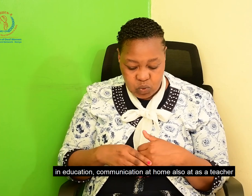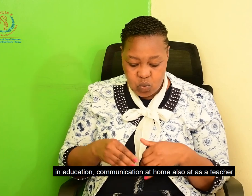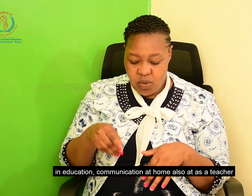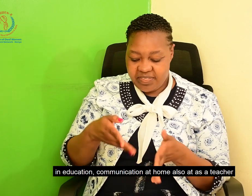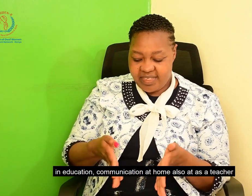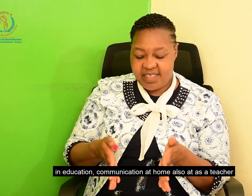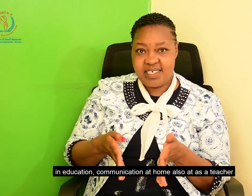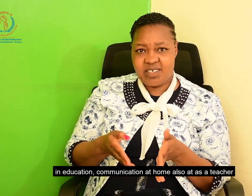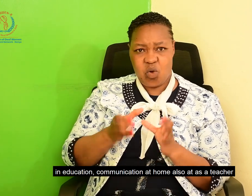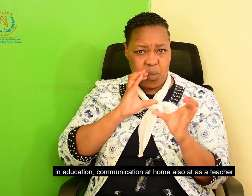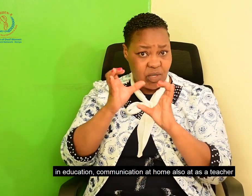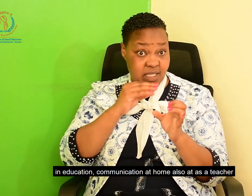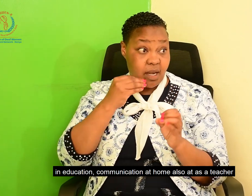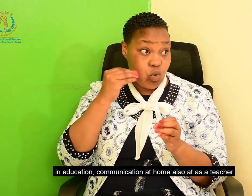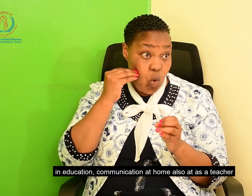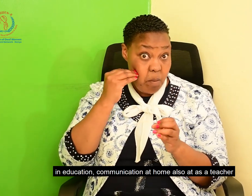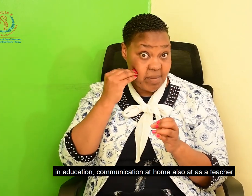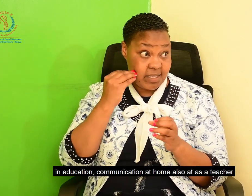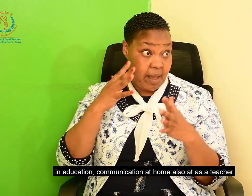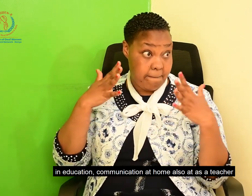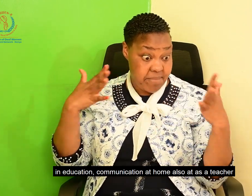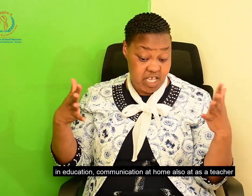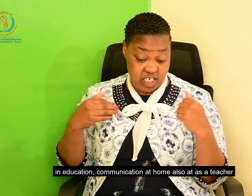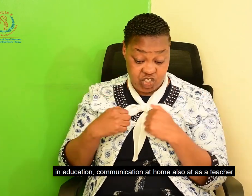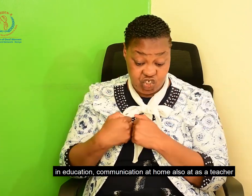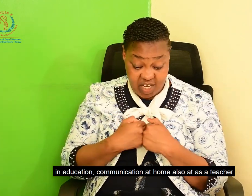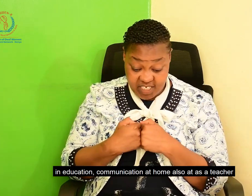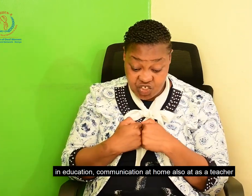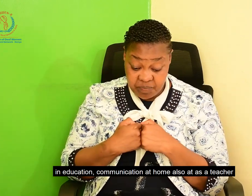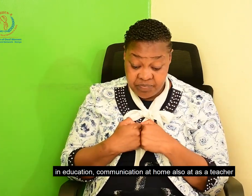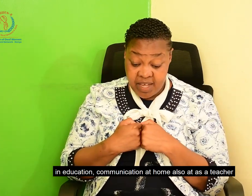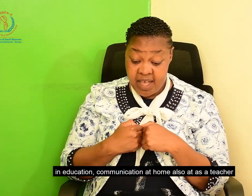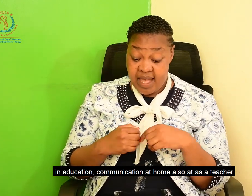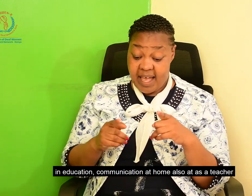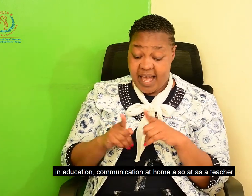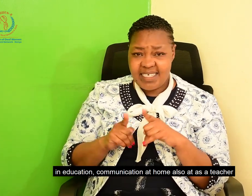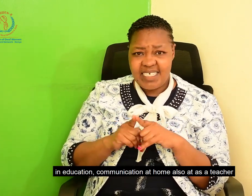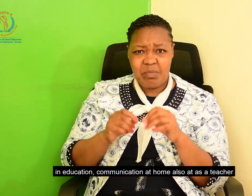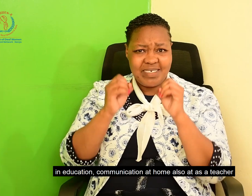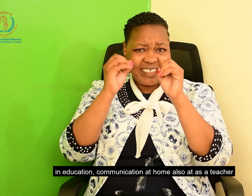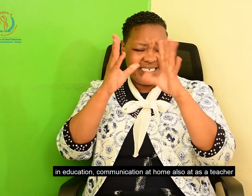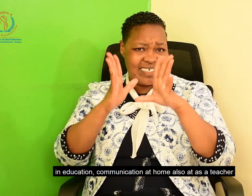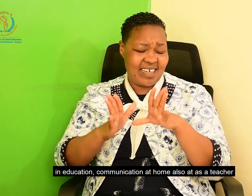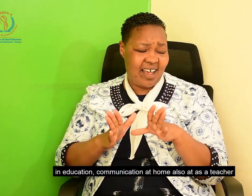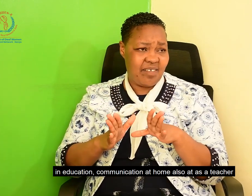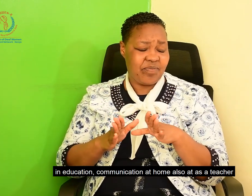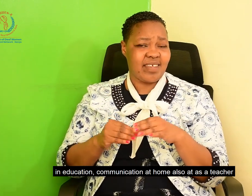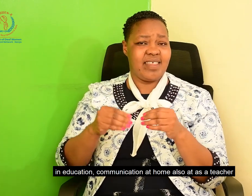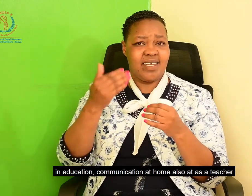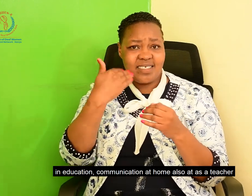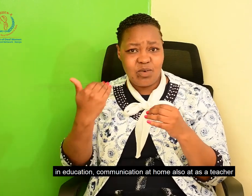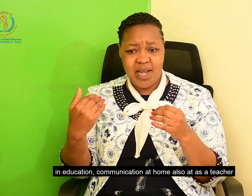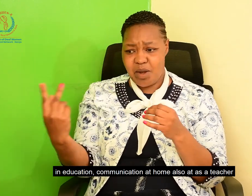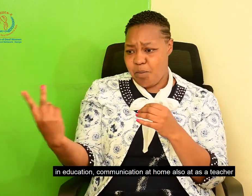education. Communication also at home is also a major challenge. Also, as a teacher,